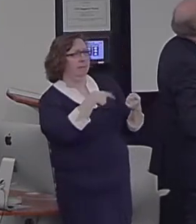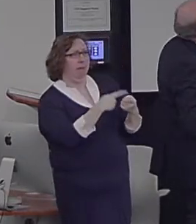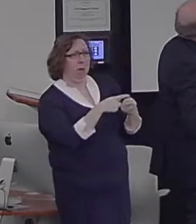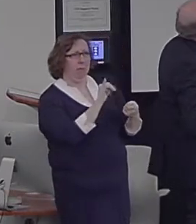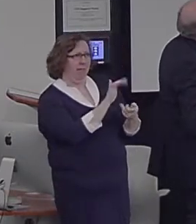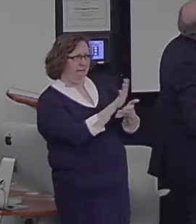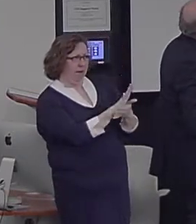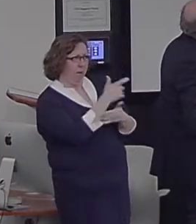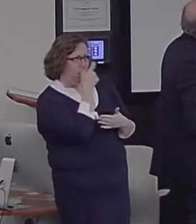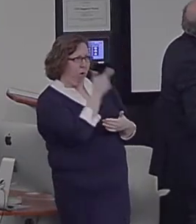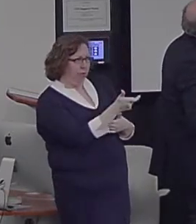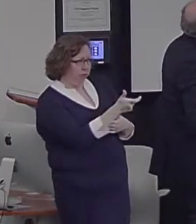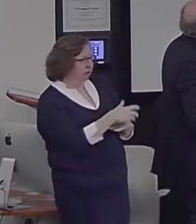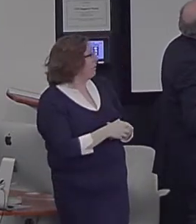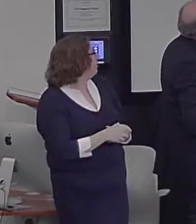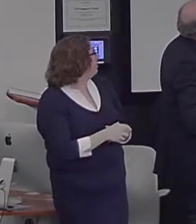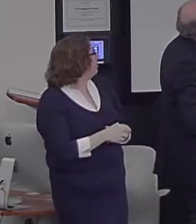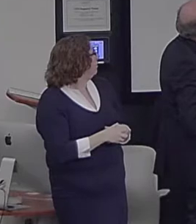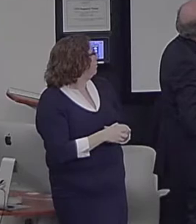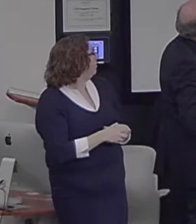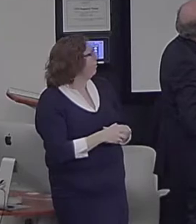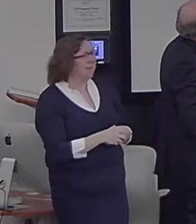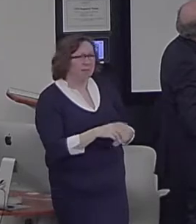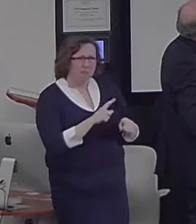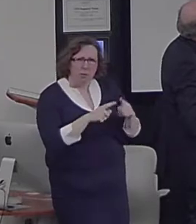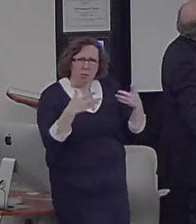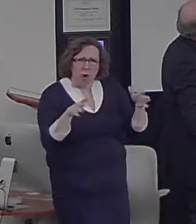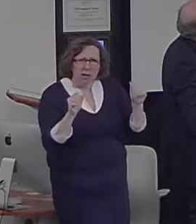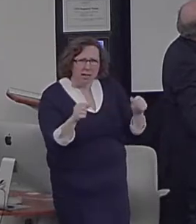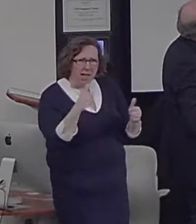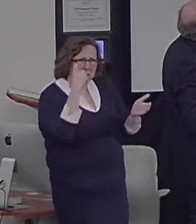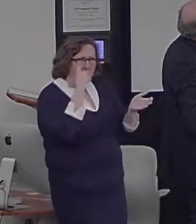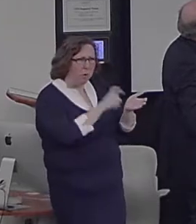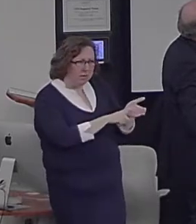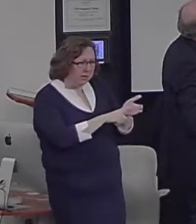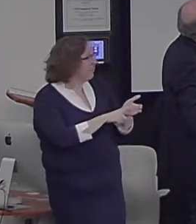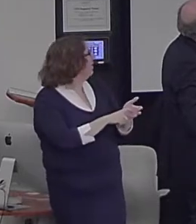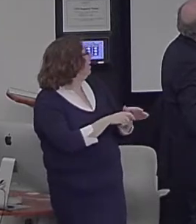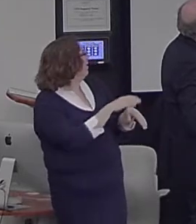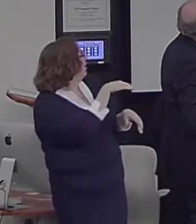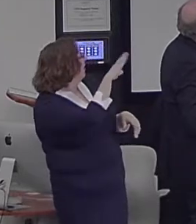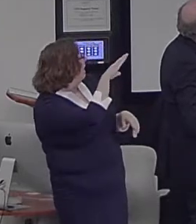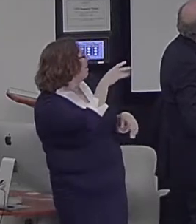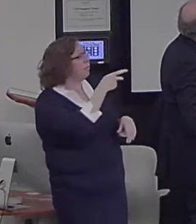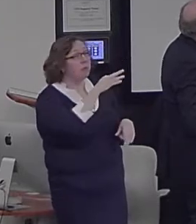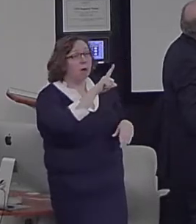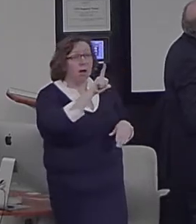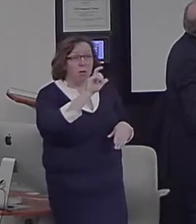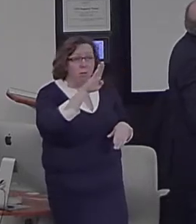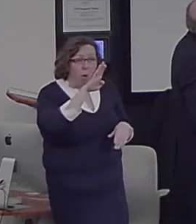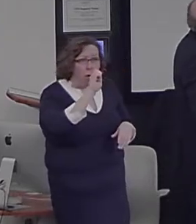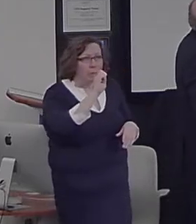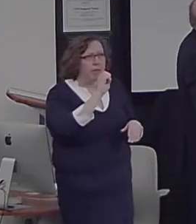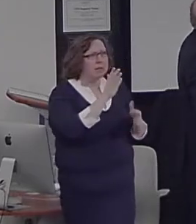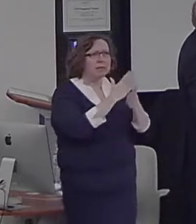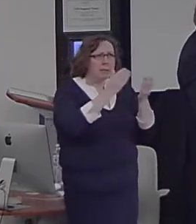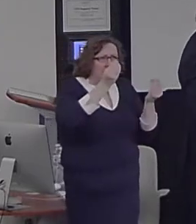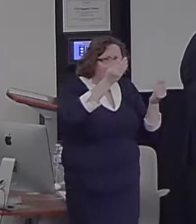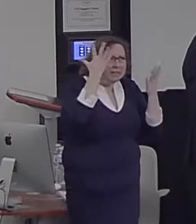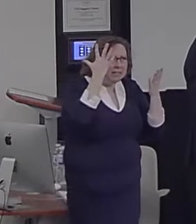just from eyeballing it, that there's some activity up here in the parietal lobe after the specificity induction that you don't